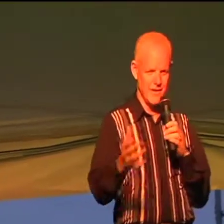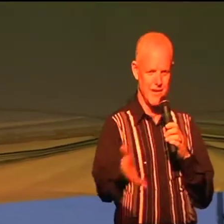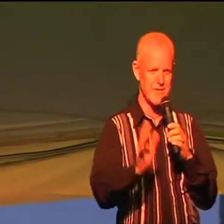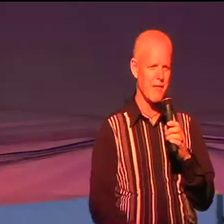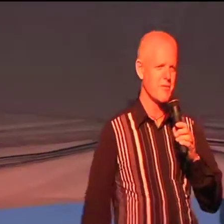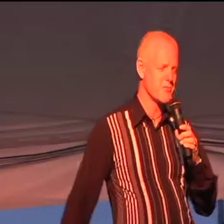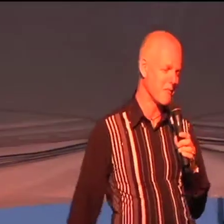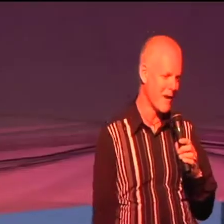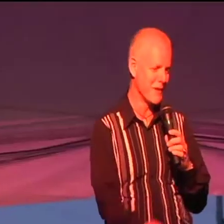It's our Elbow's Week family.